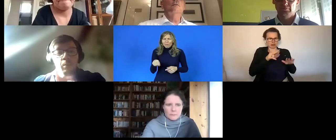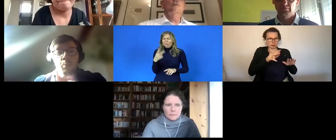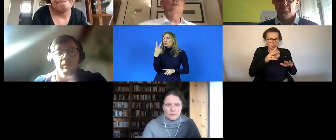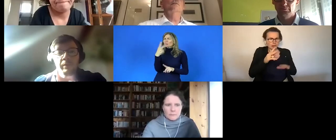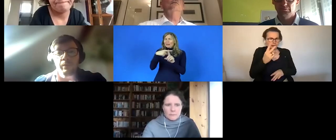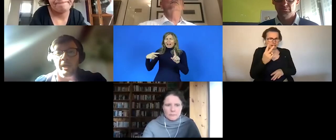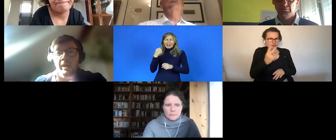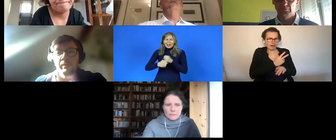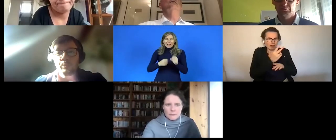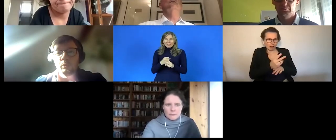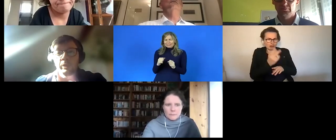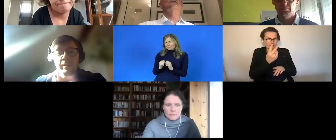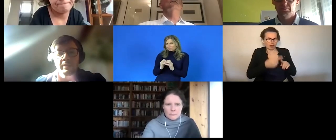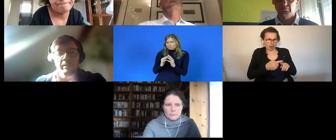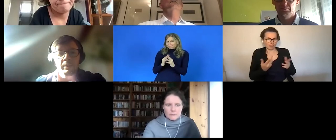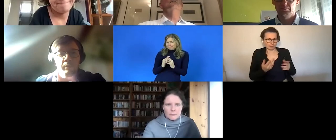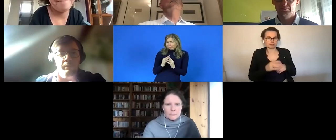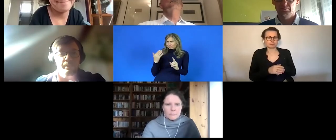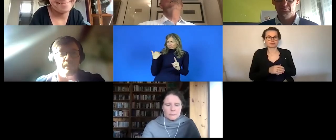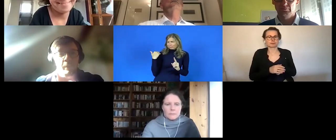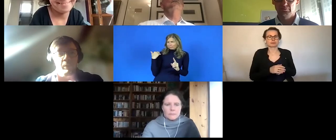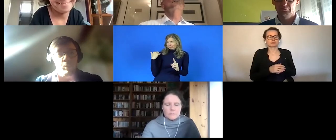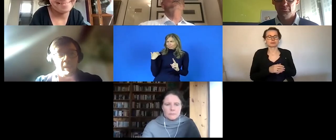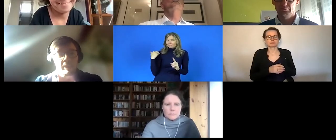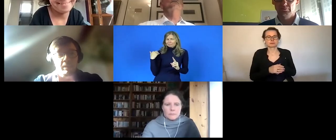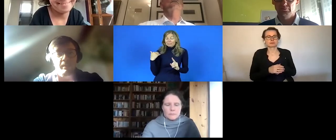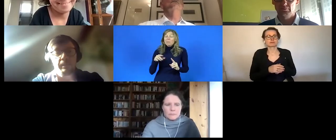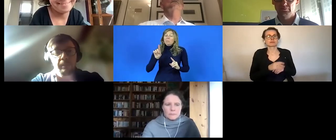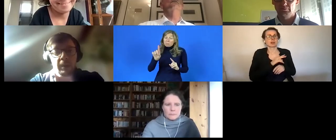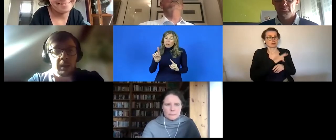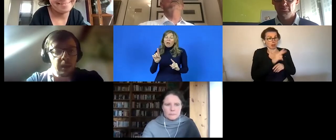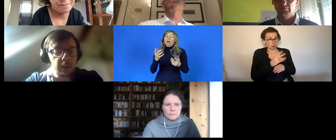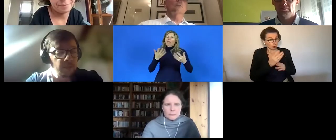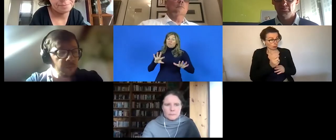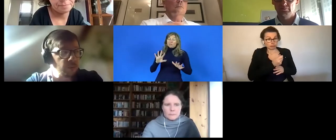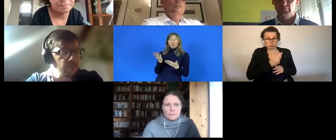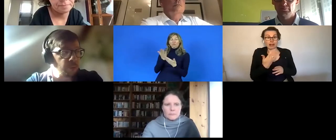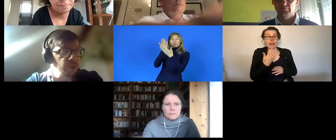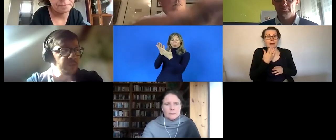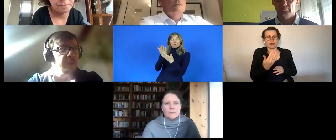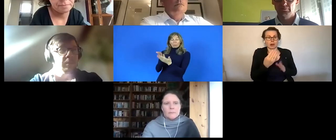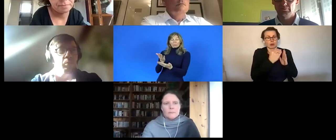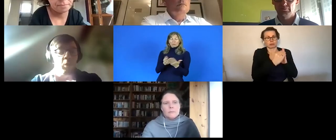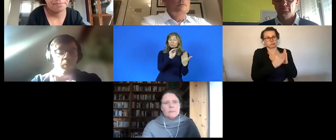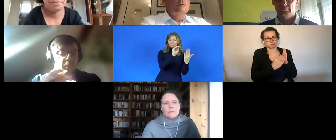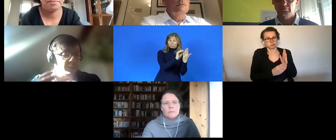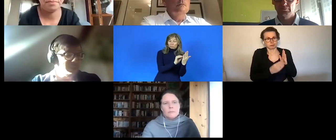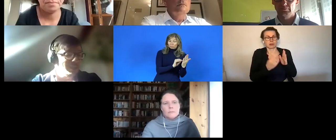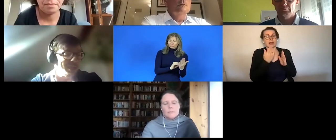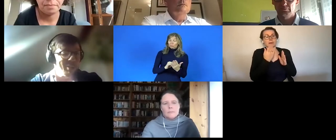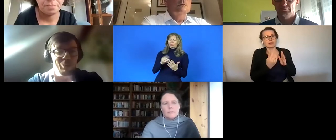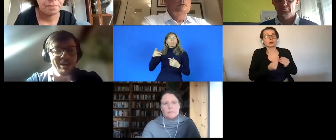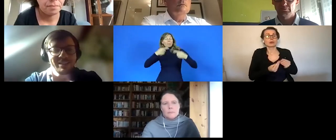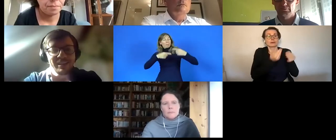we've we have put together a series of of recommendations uh for for policy makers to hopefully